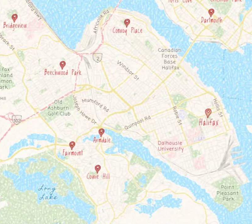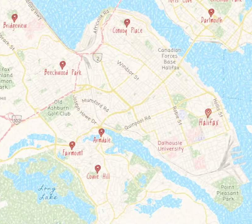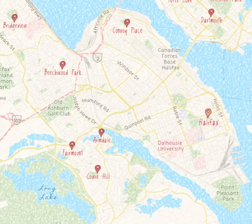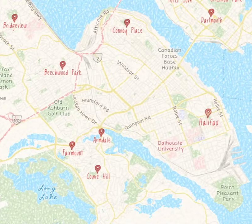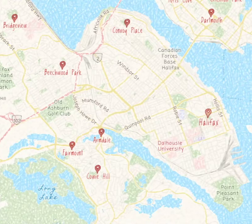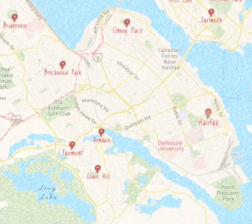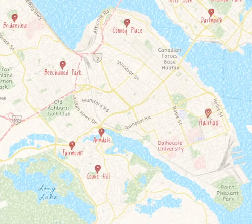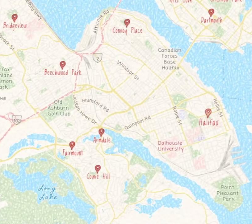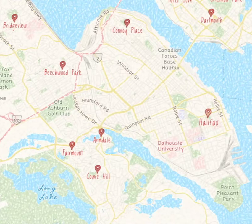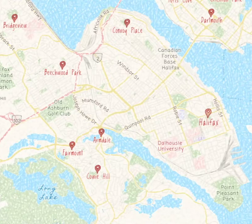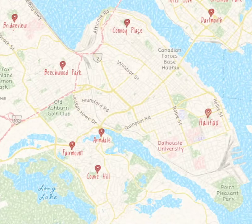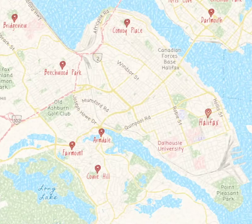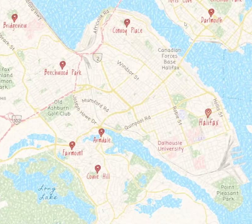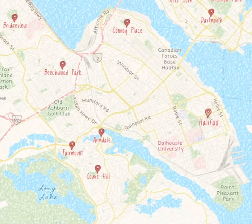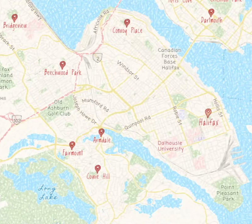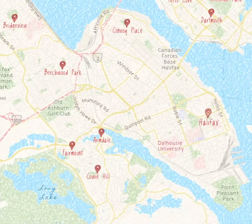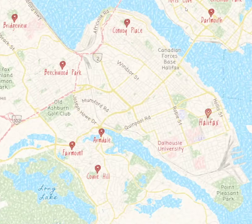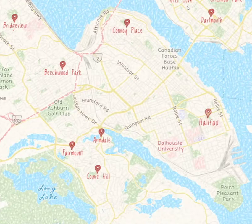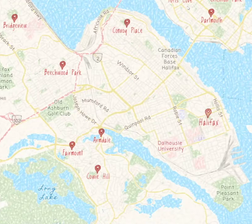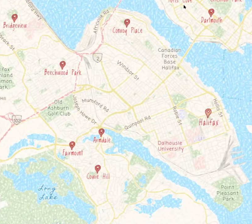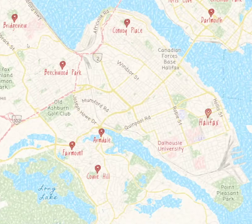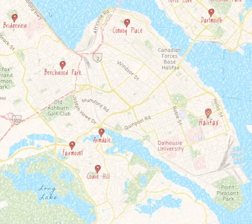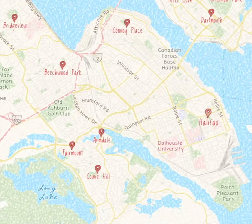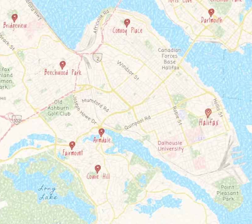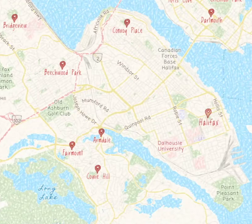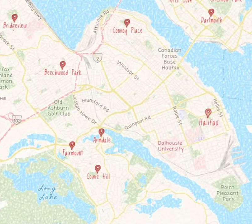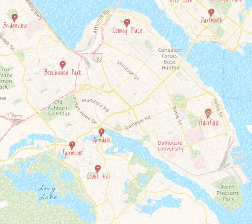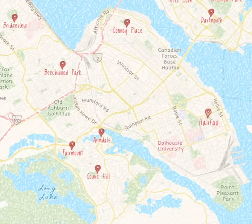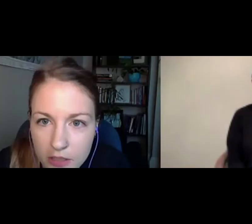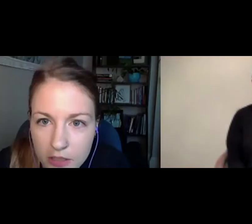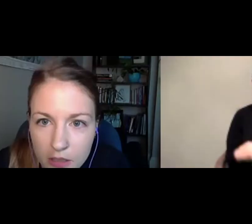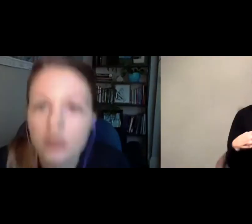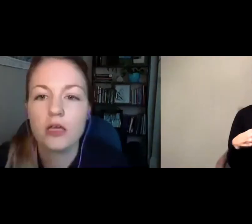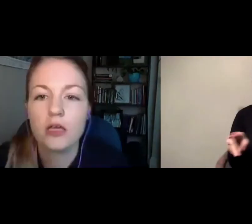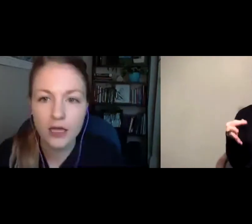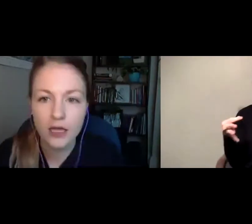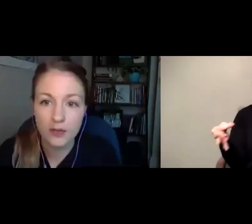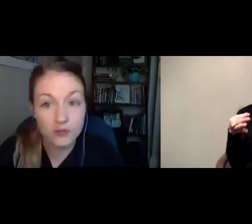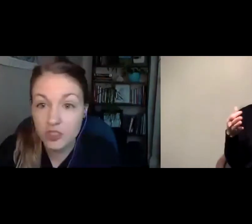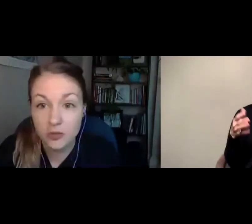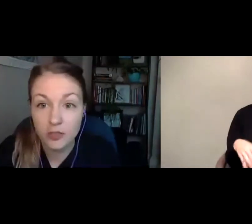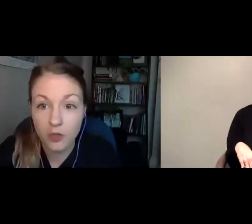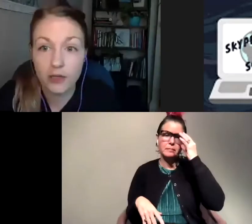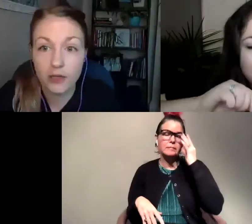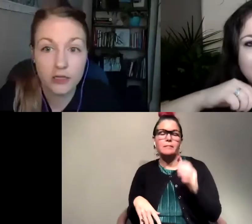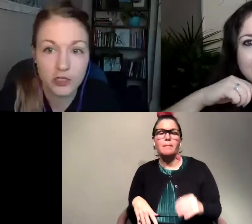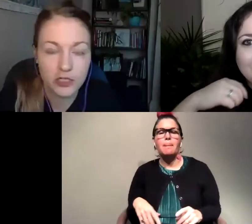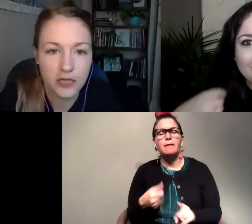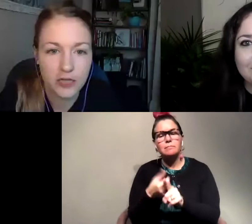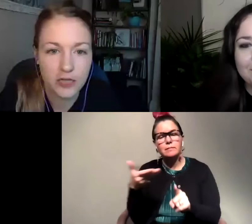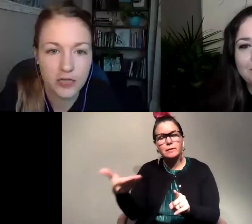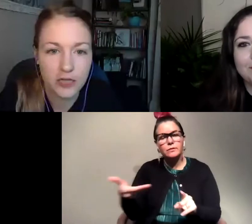So that was just a really quick introduction